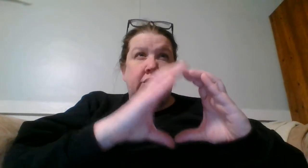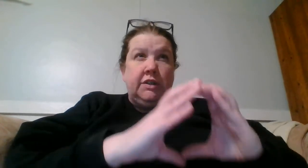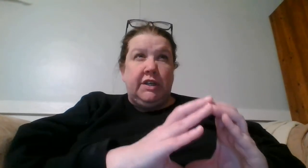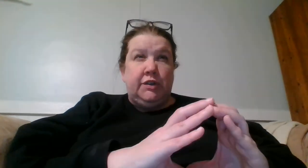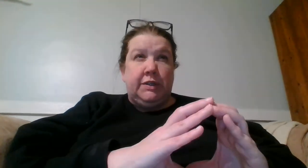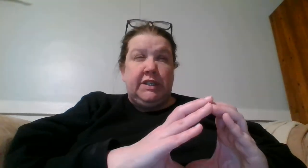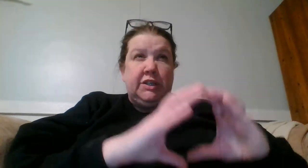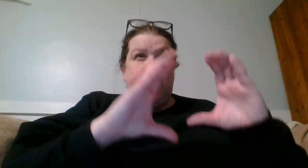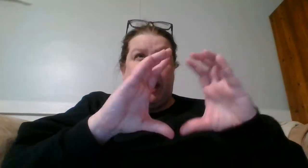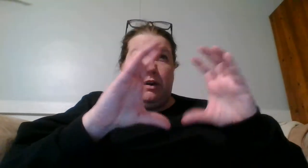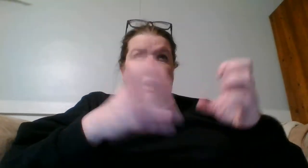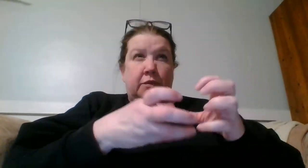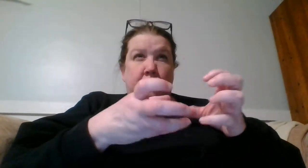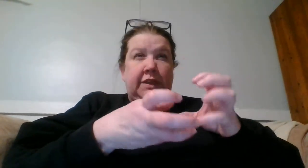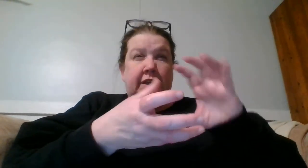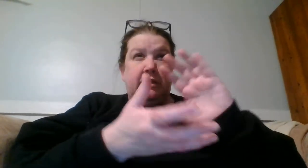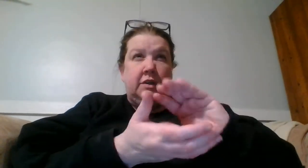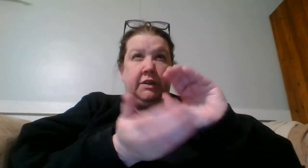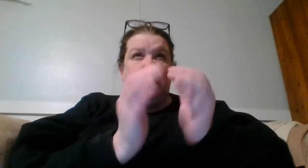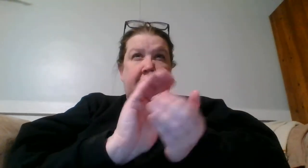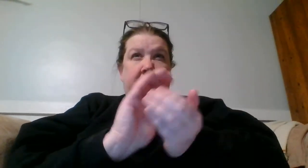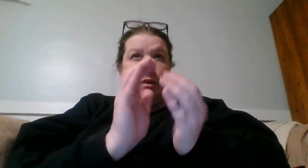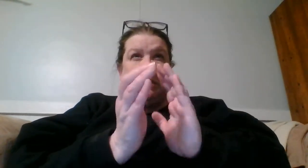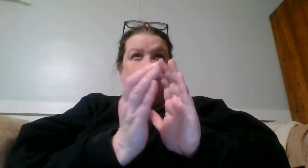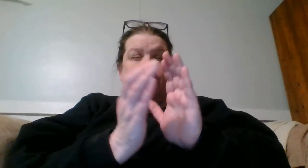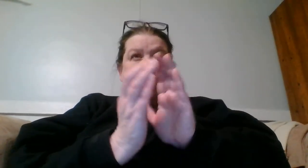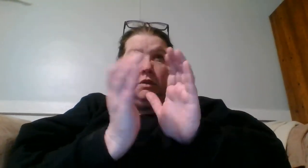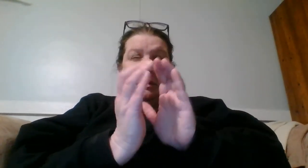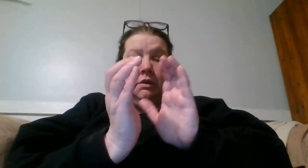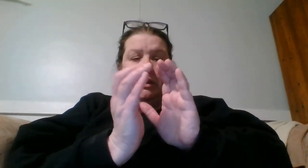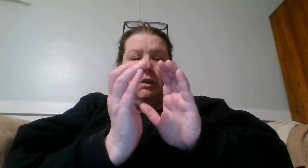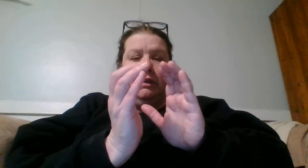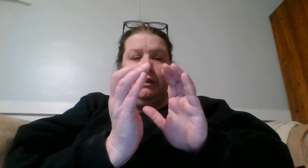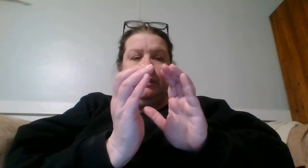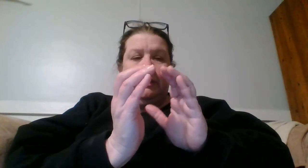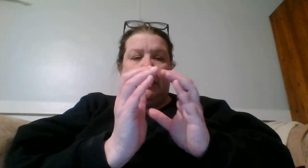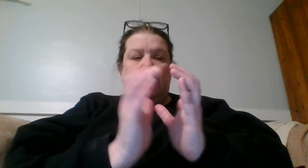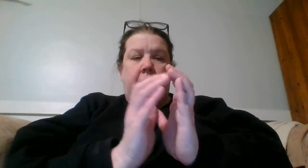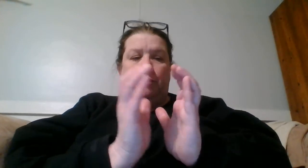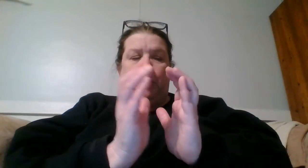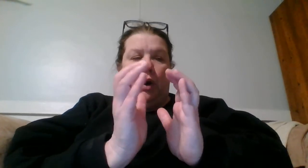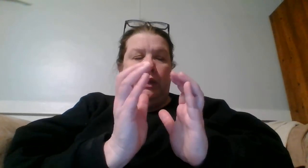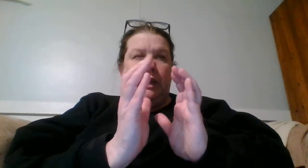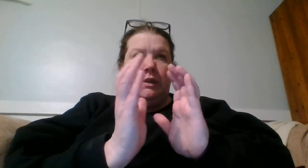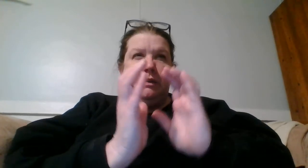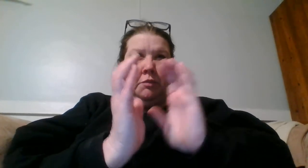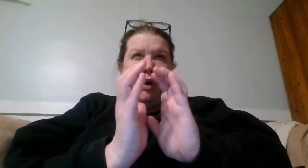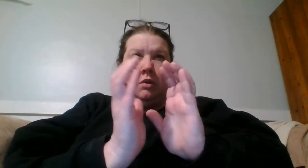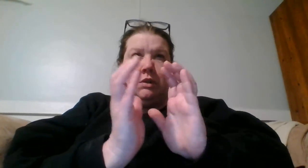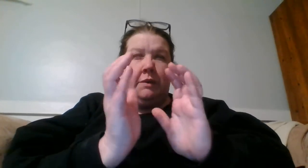turned it into a stitchy pattern that will then turn into like a little soft like little bally ball type